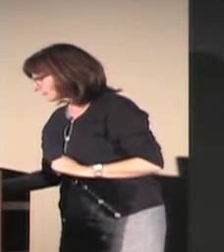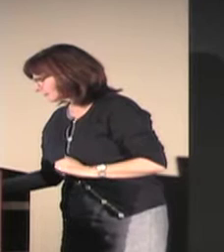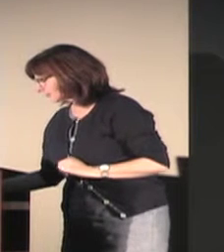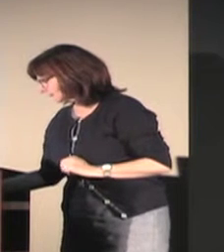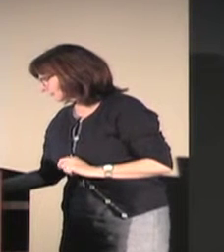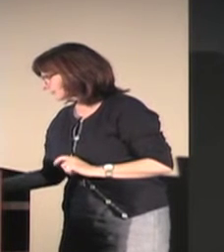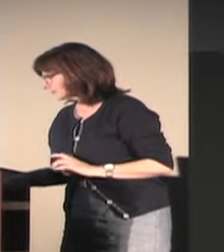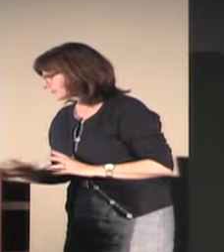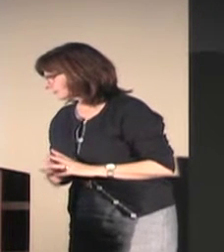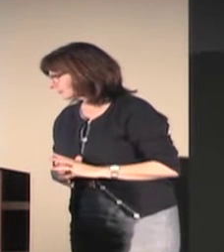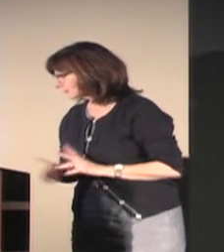principles